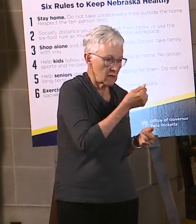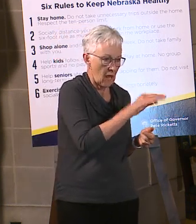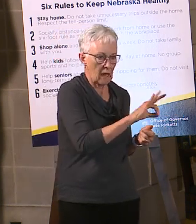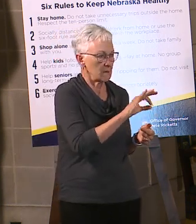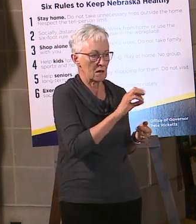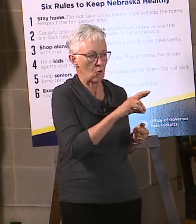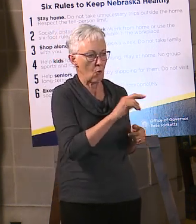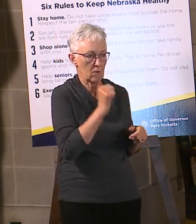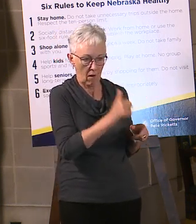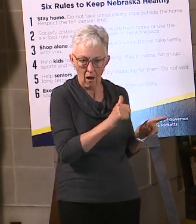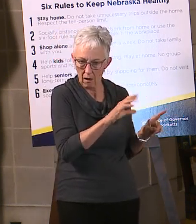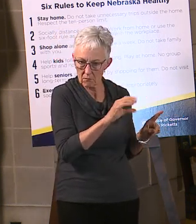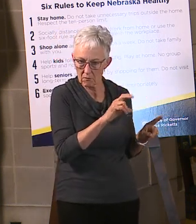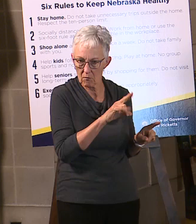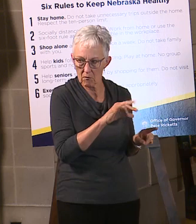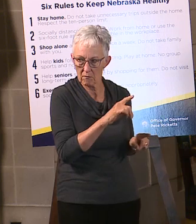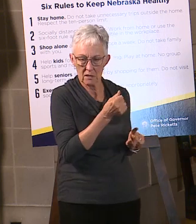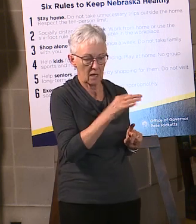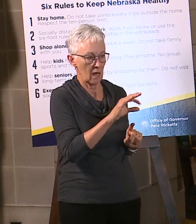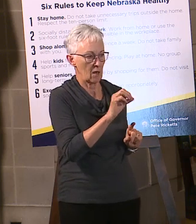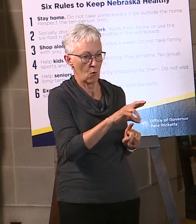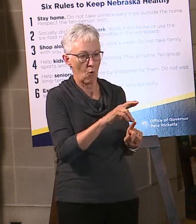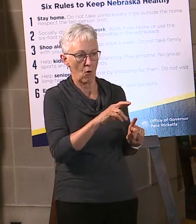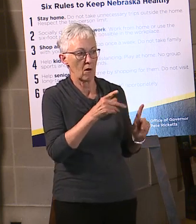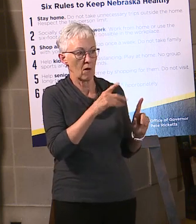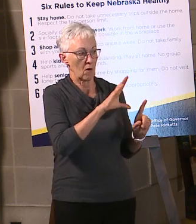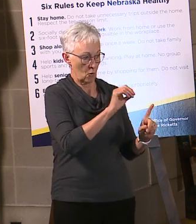and then we're going to report what they actually decide.